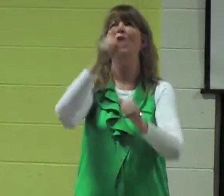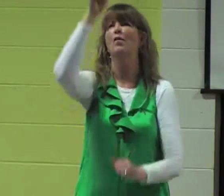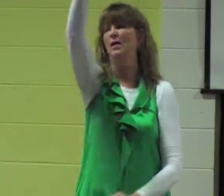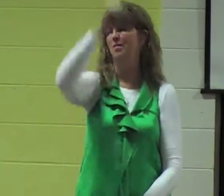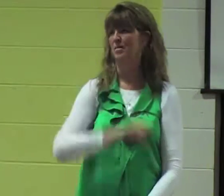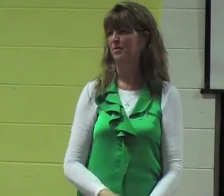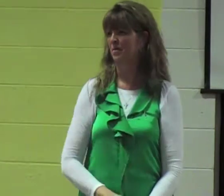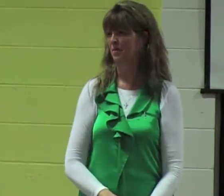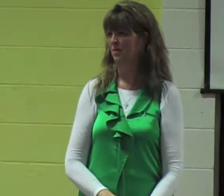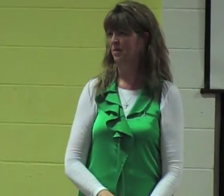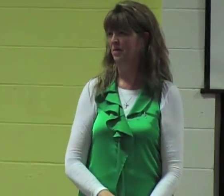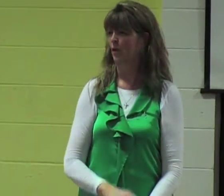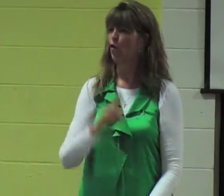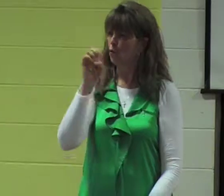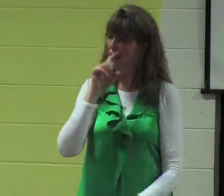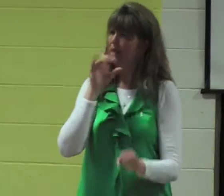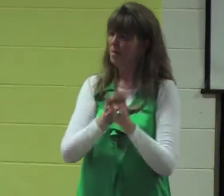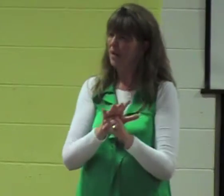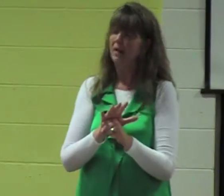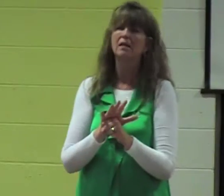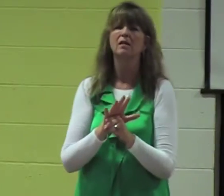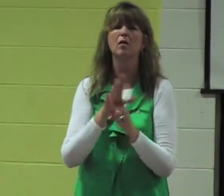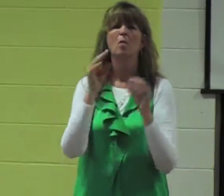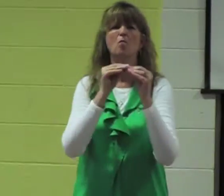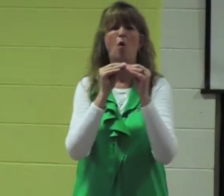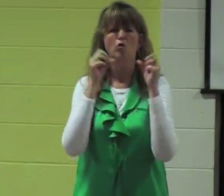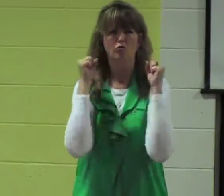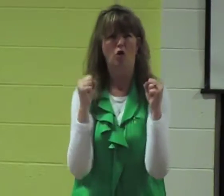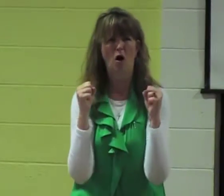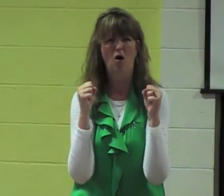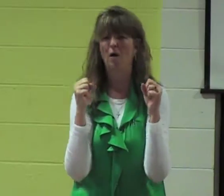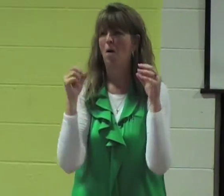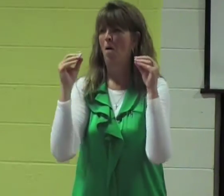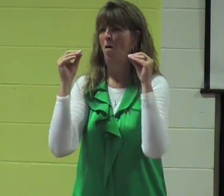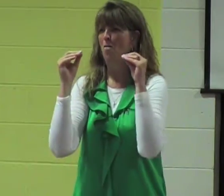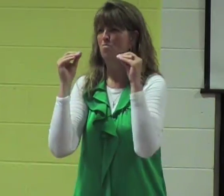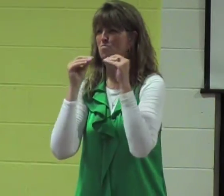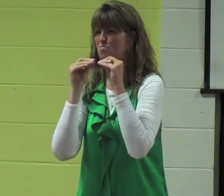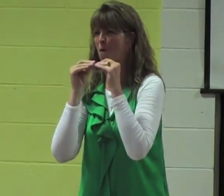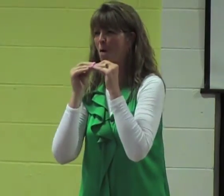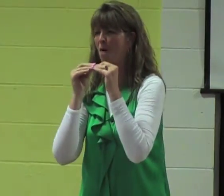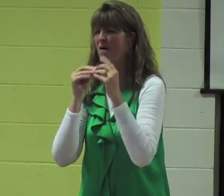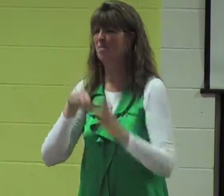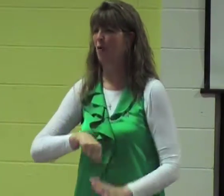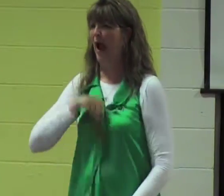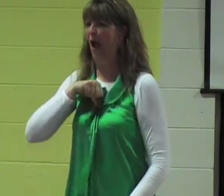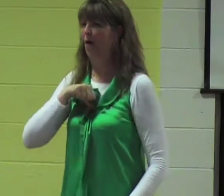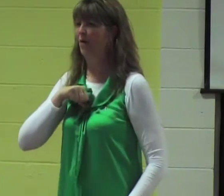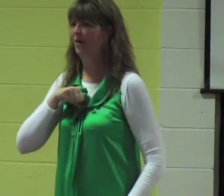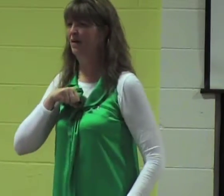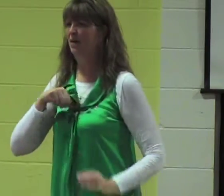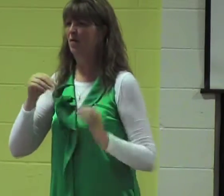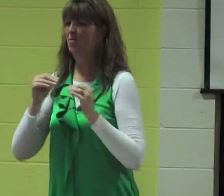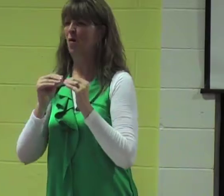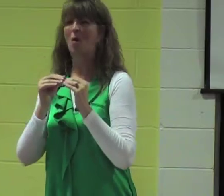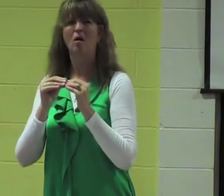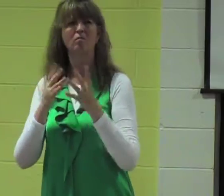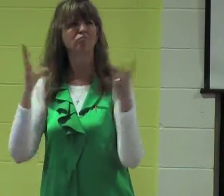have decided to be a follower of Jesus recommit yourself be strong be more proud more